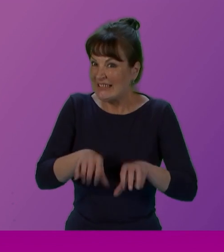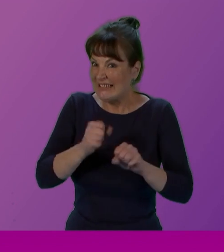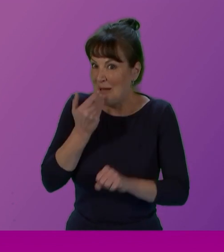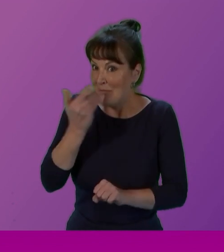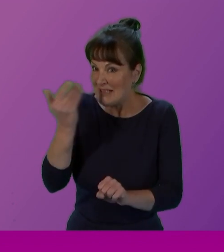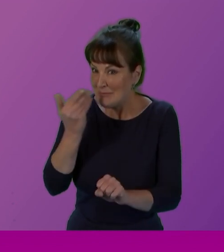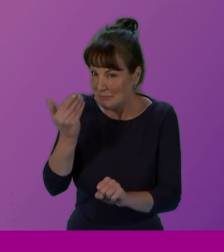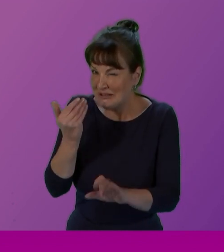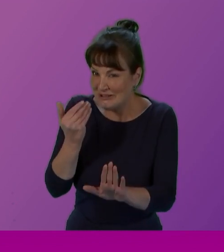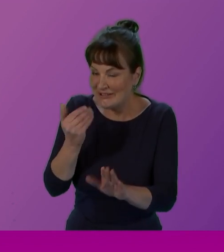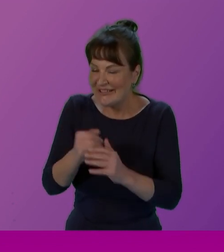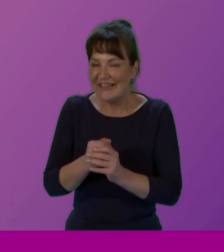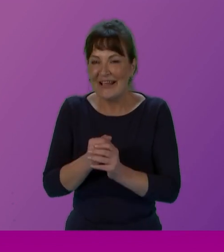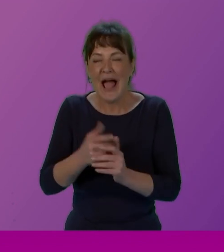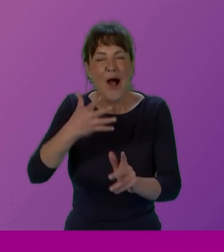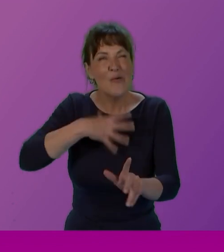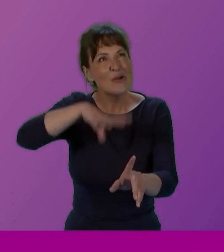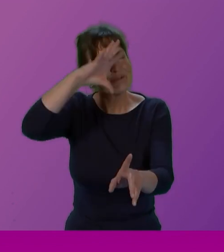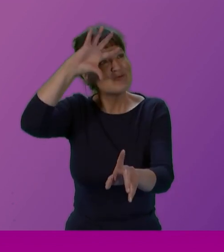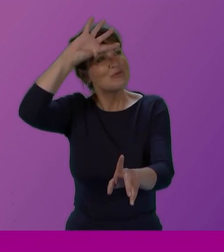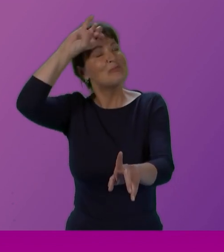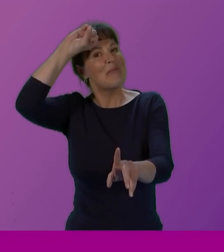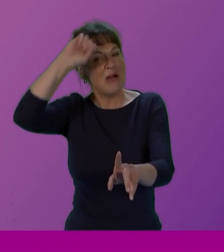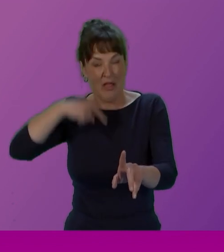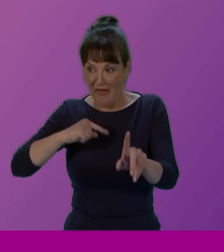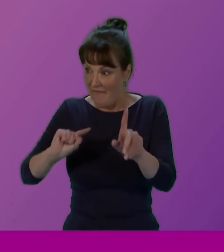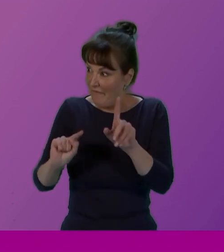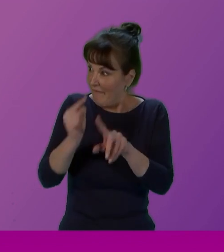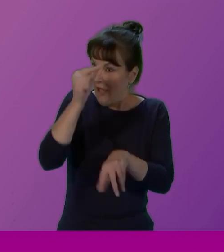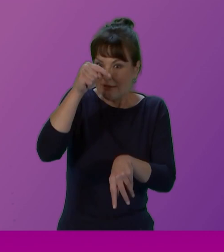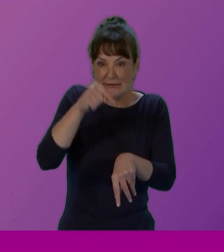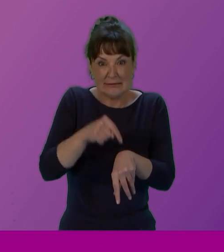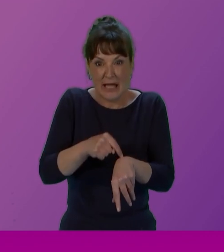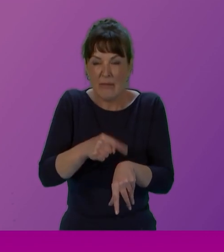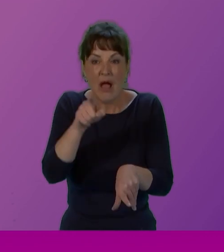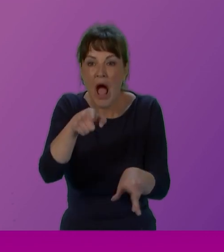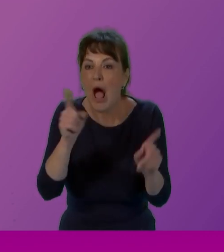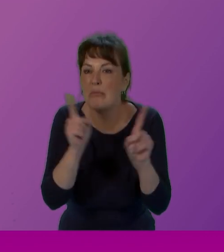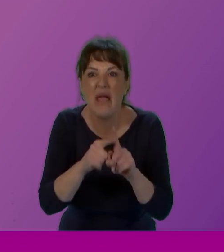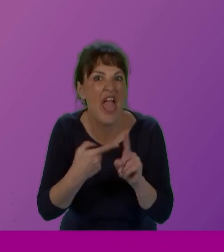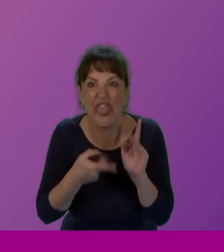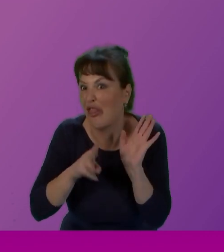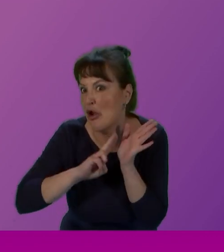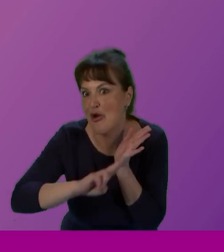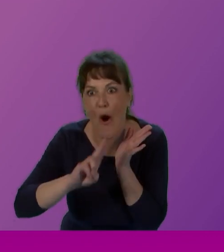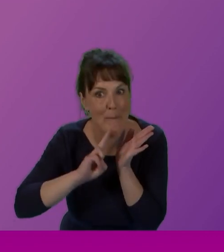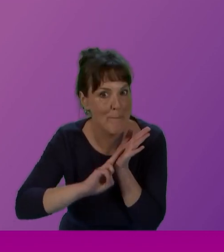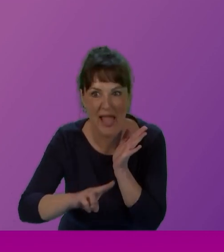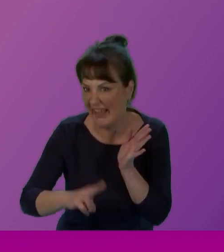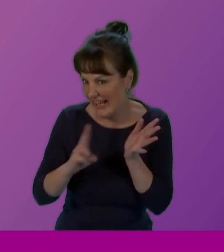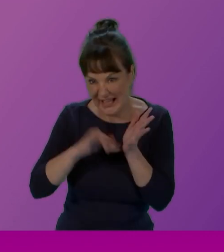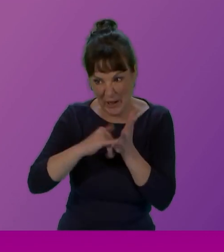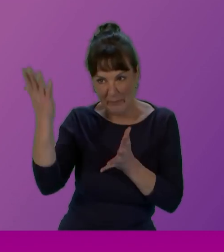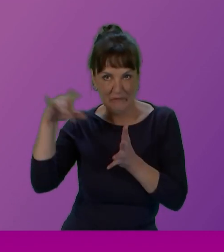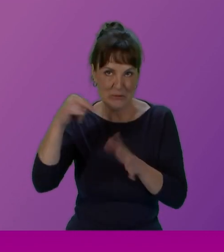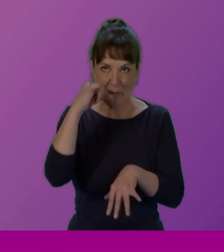recollect the first time I met what was just the ordinary Nicola Sturgeon, before she became a high agent,